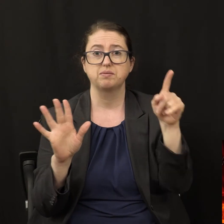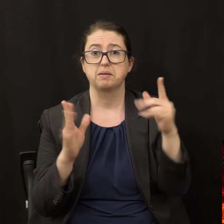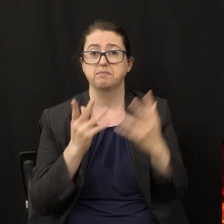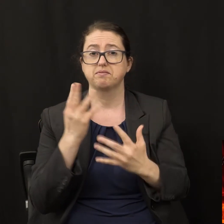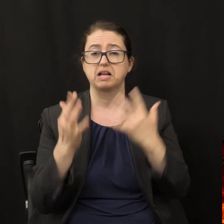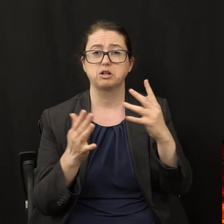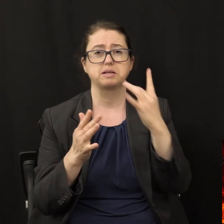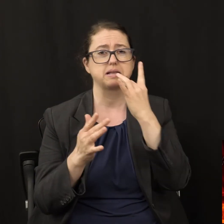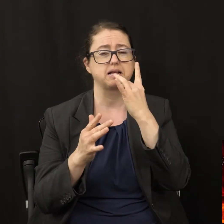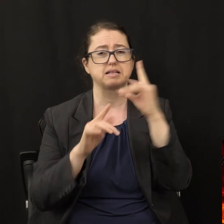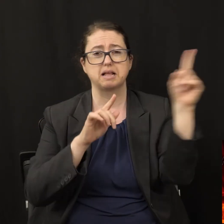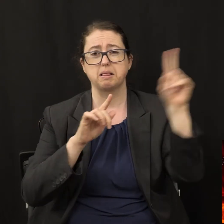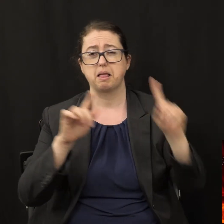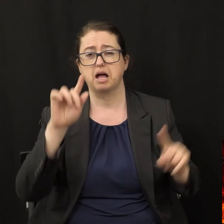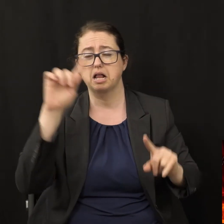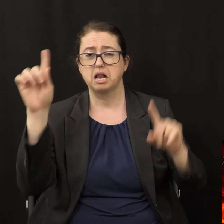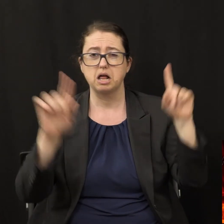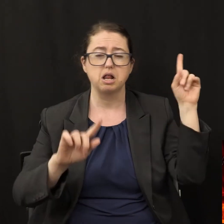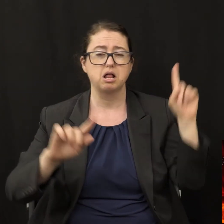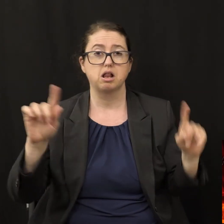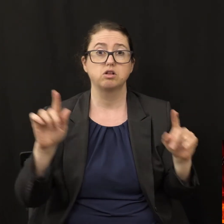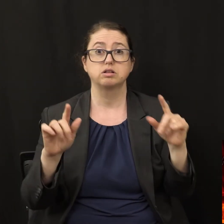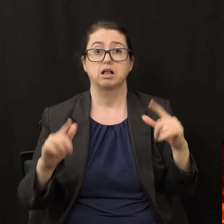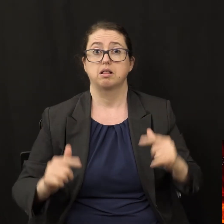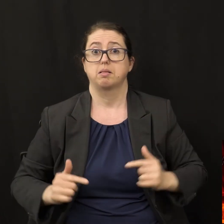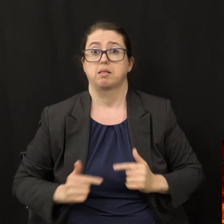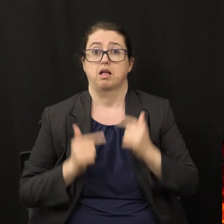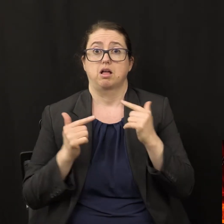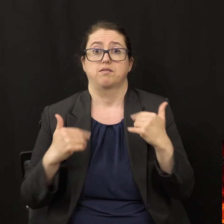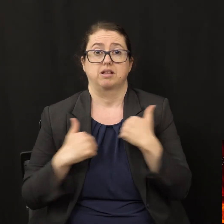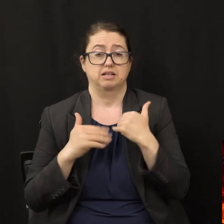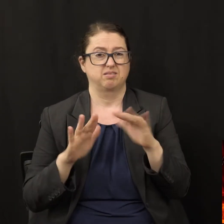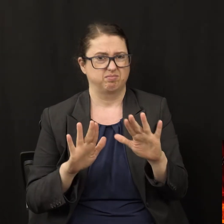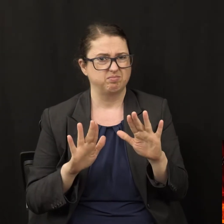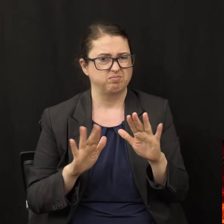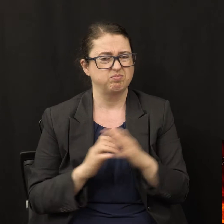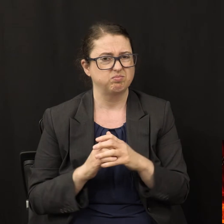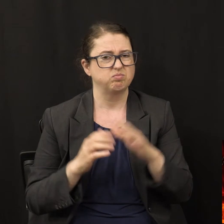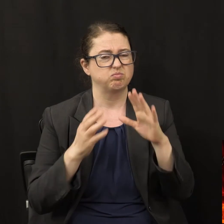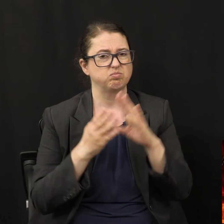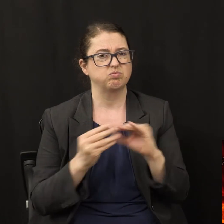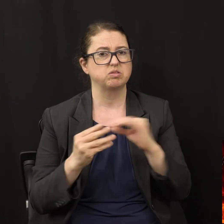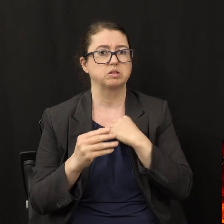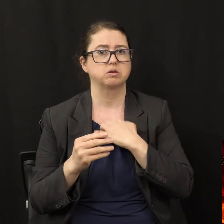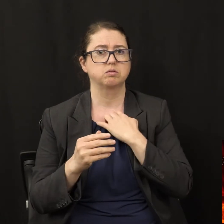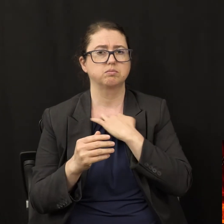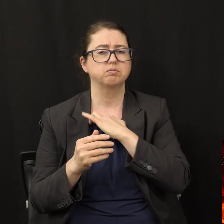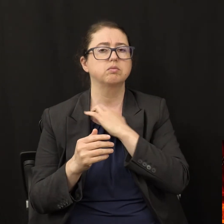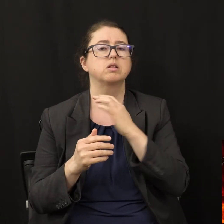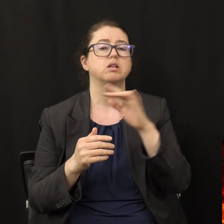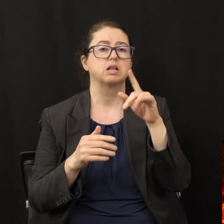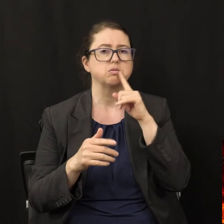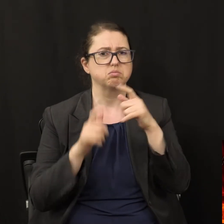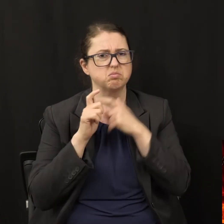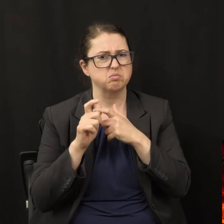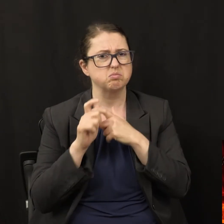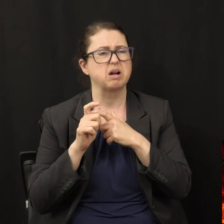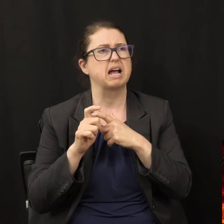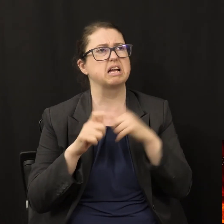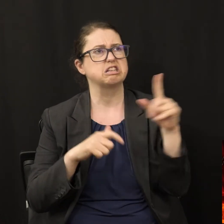lightning. And the living creatures, listen carefully, ran back and forth in appearance like